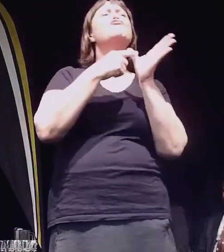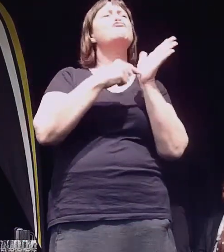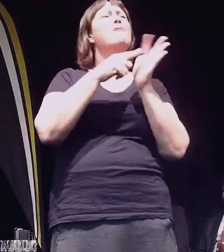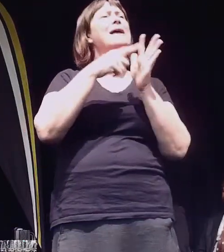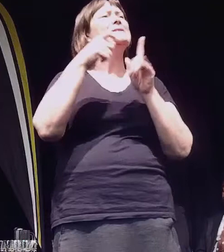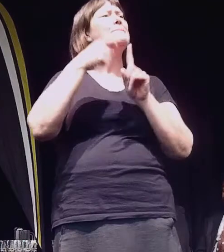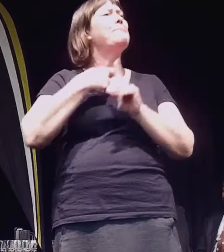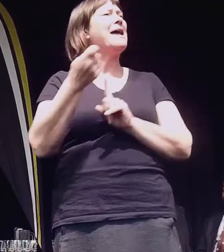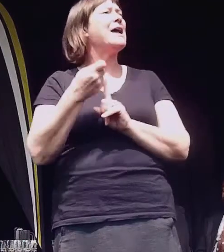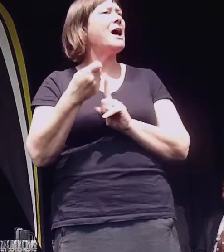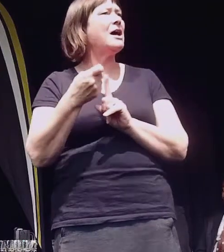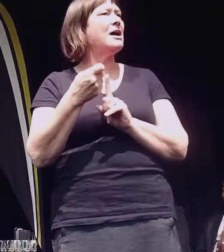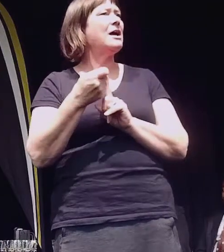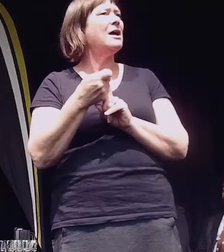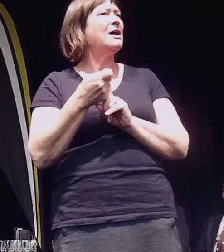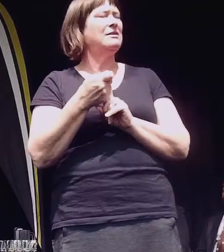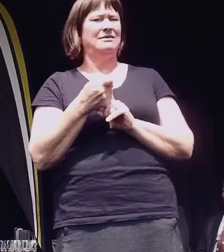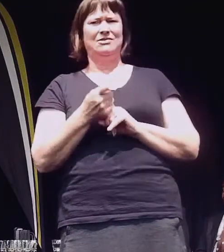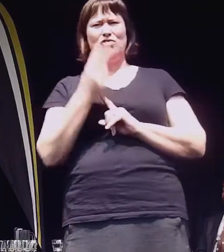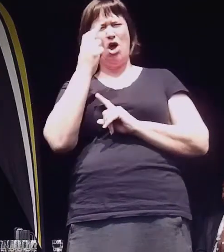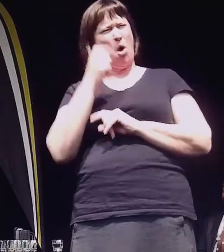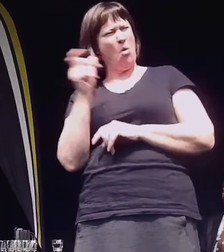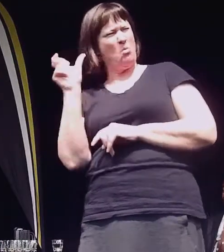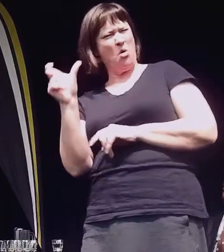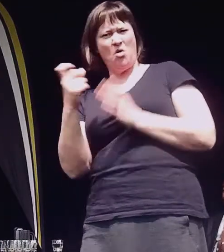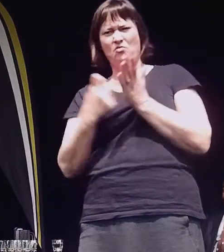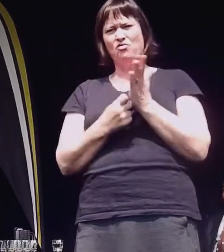The rate payers is very much 1980s.